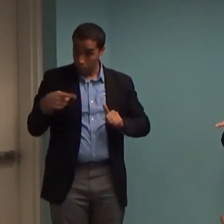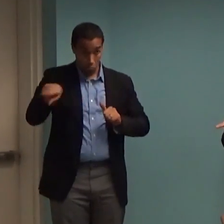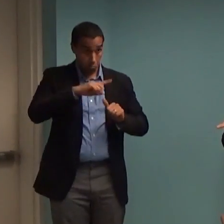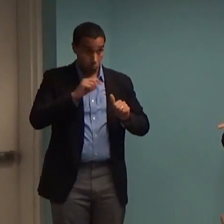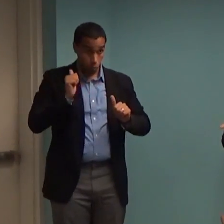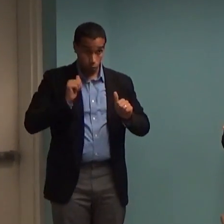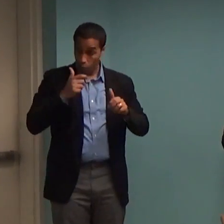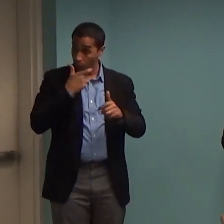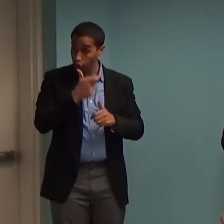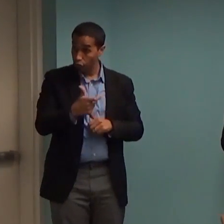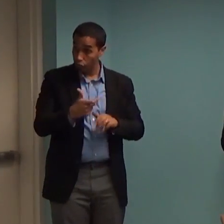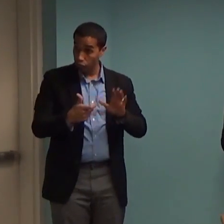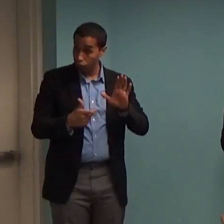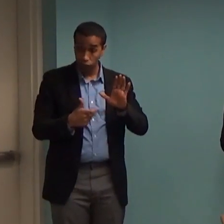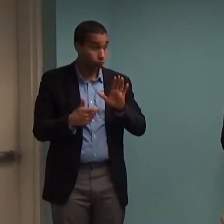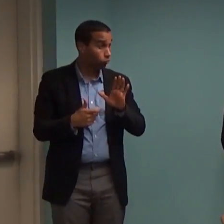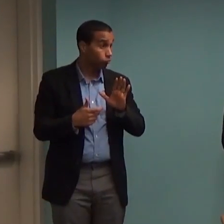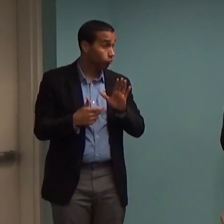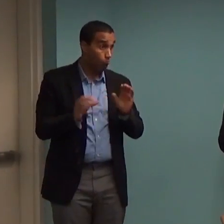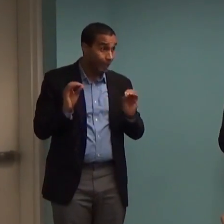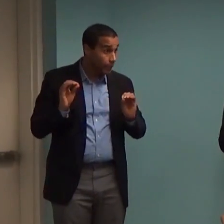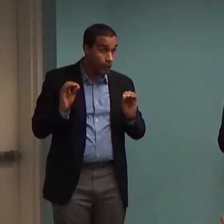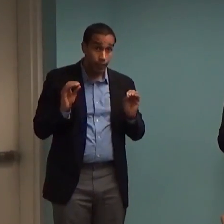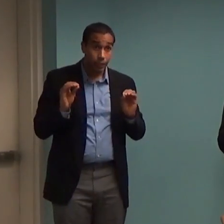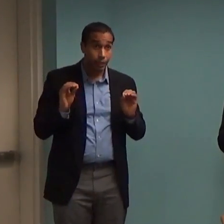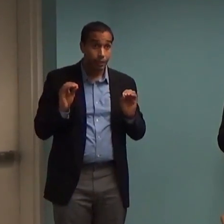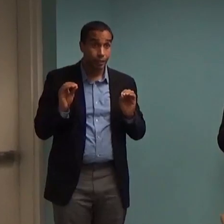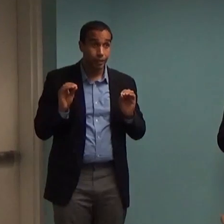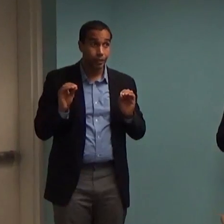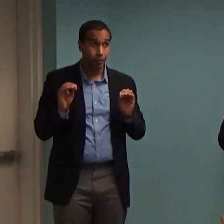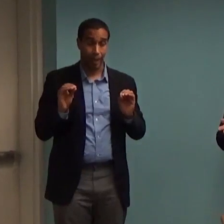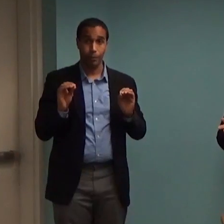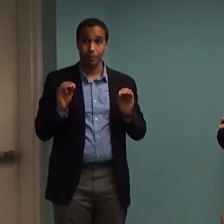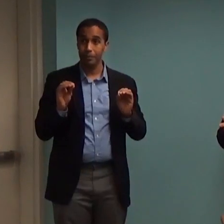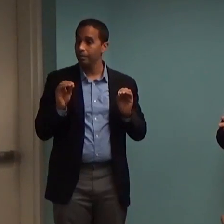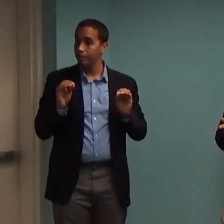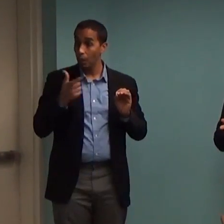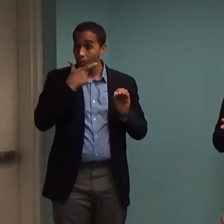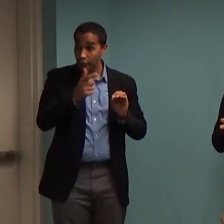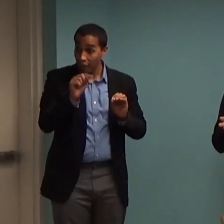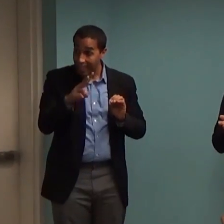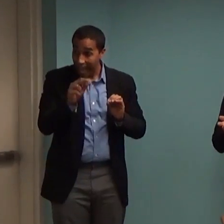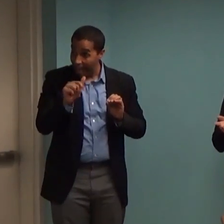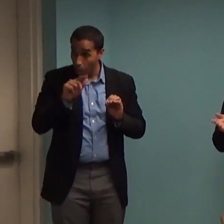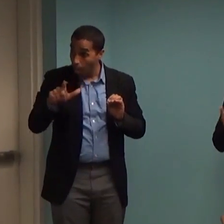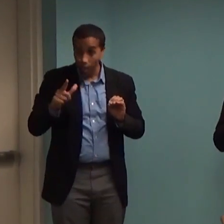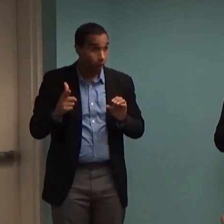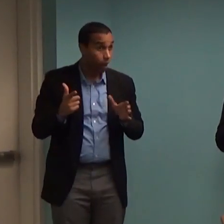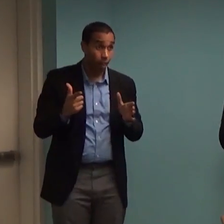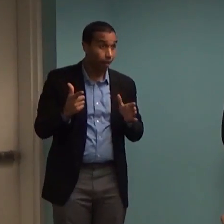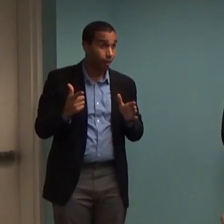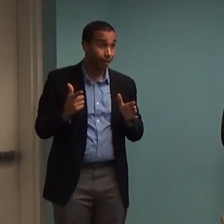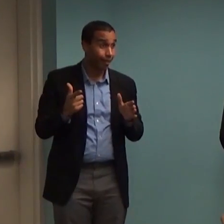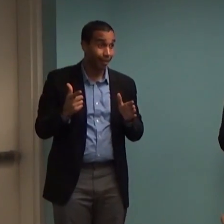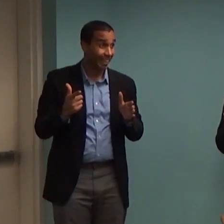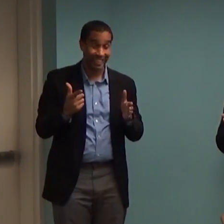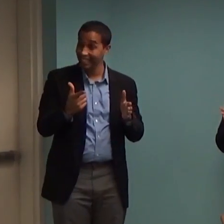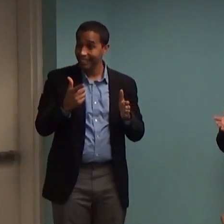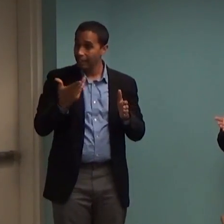nobody watched this? How many of you watch TV? Okay, and how many of you have seen medication